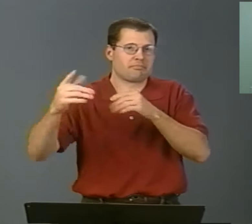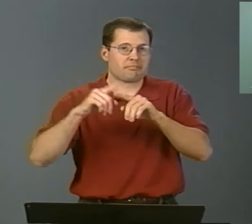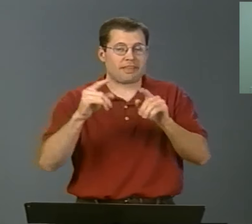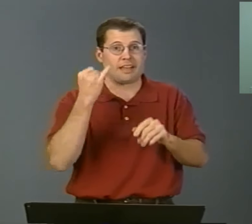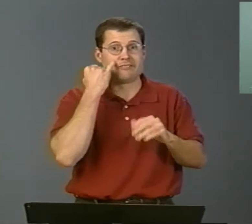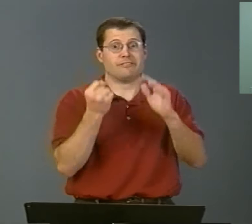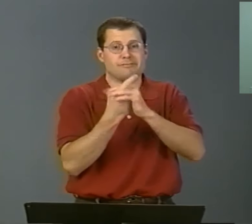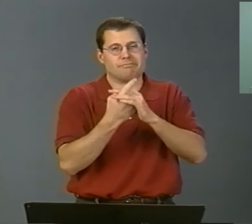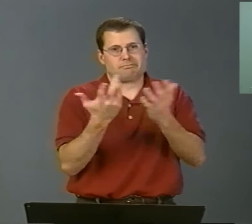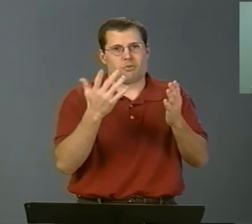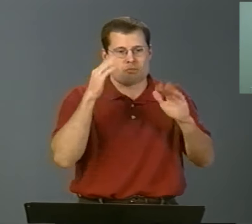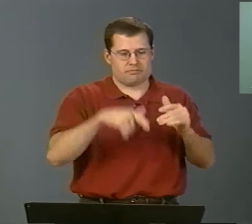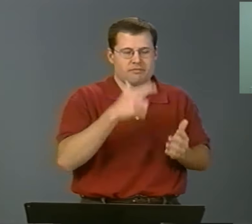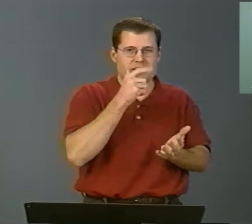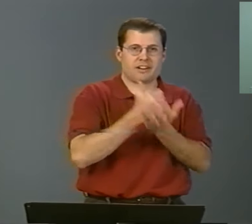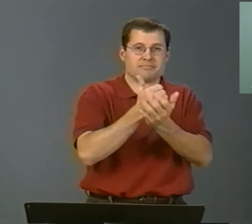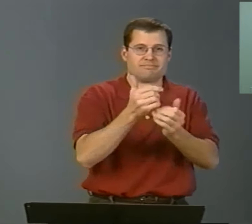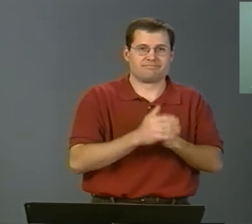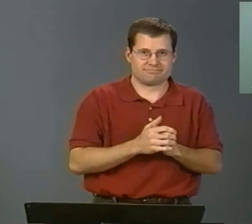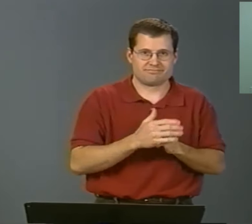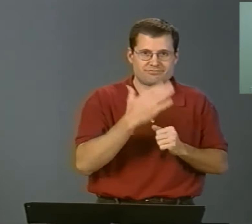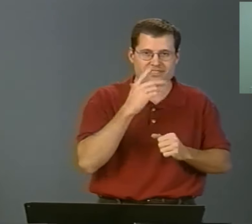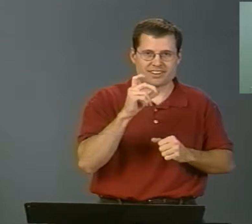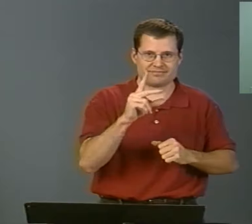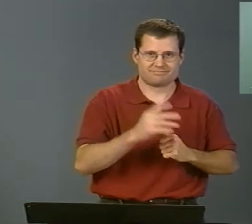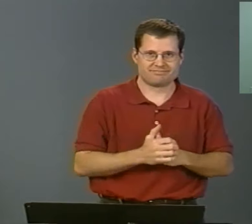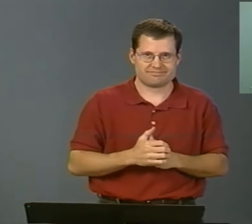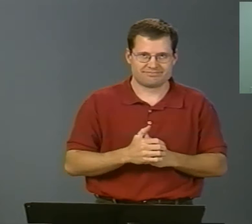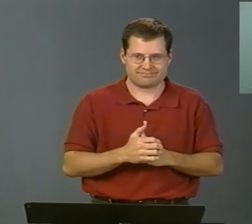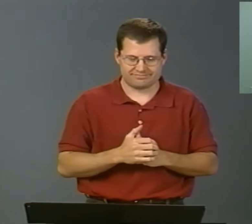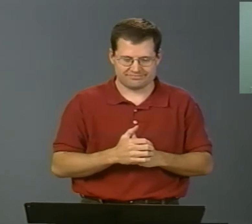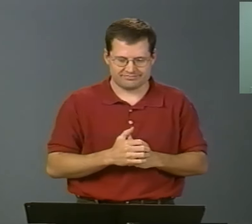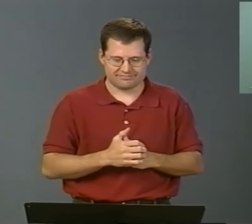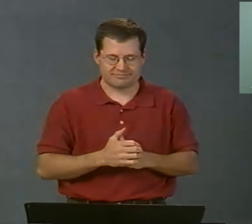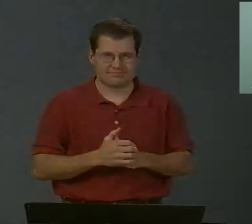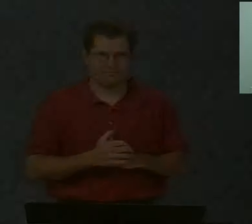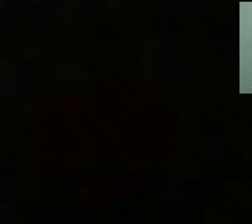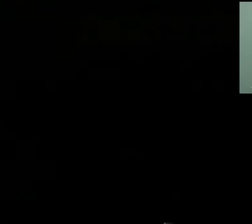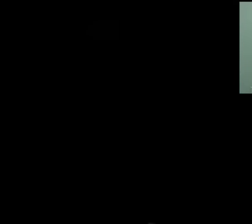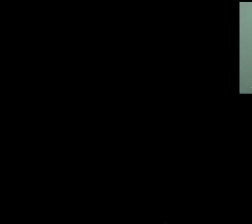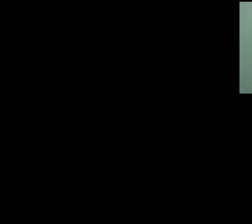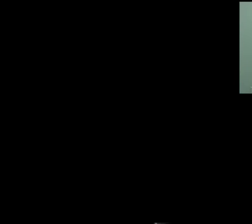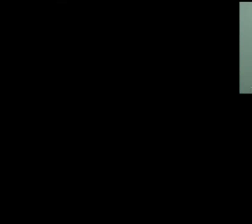So, good luck and I hope no car problems show up but you have a good mechanic when they do.